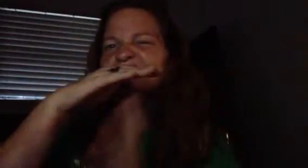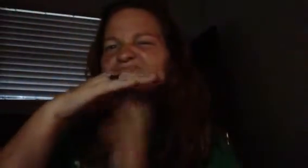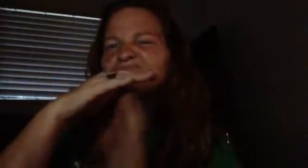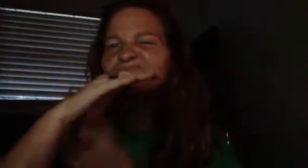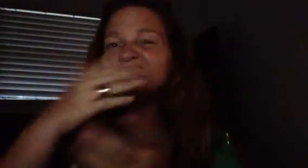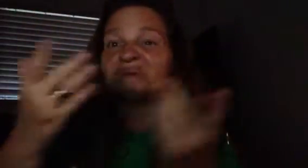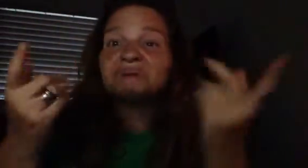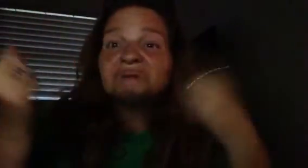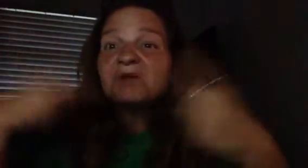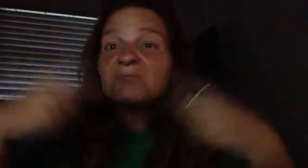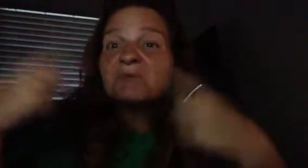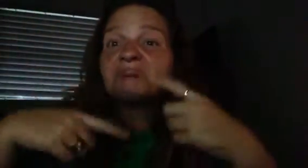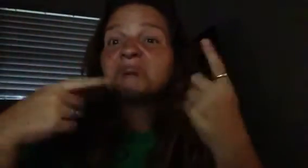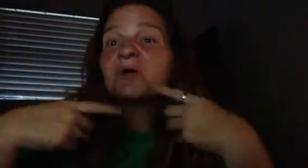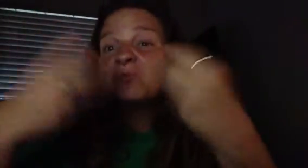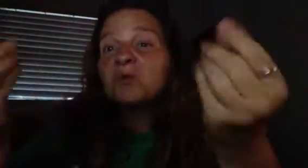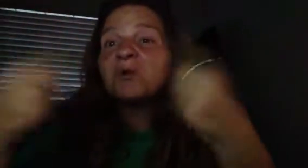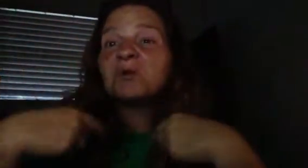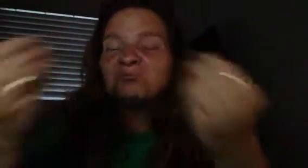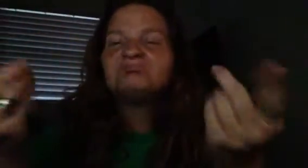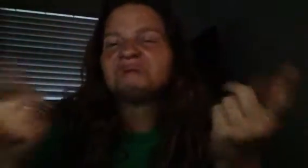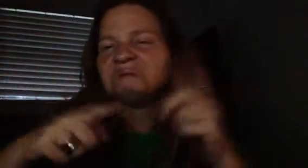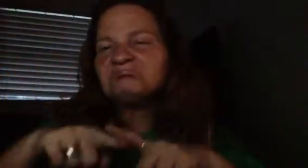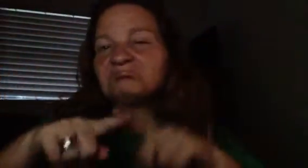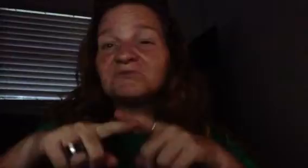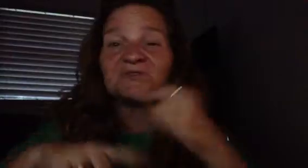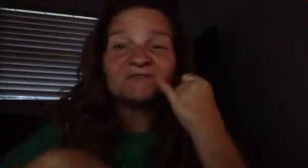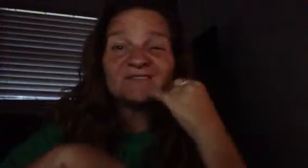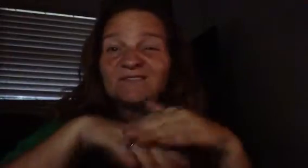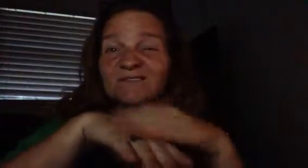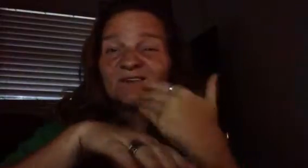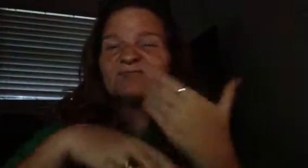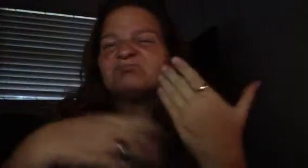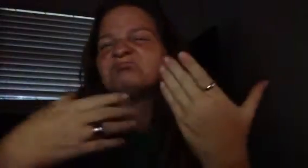Now I'm going to try this out. I'm going to try this out. I'm going to try this out.